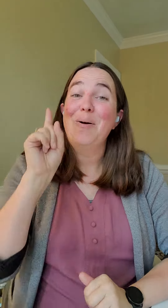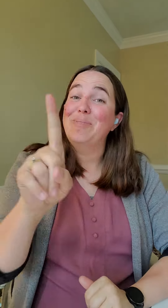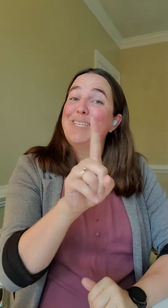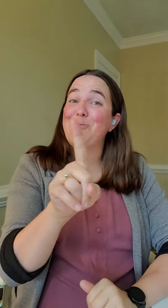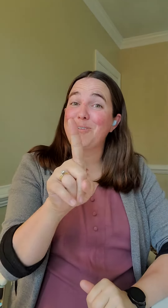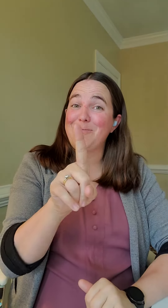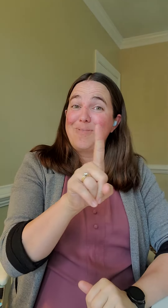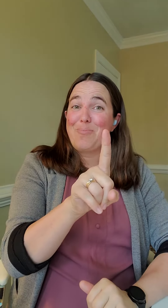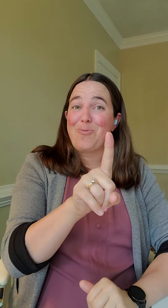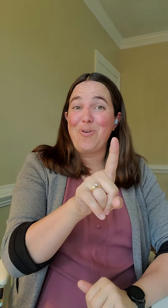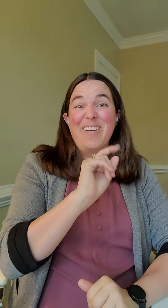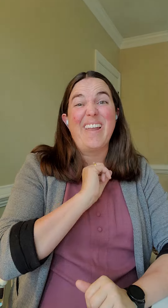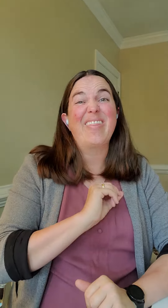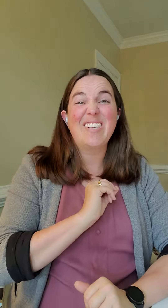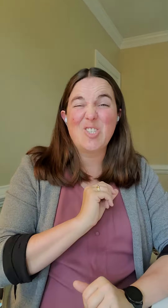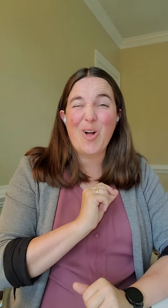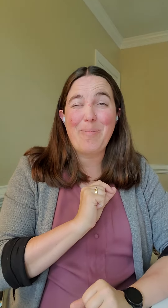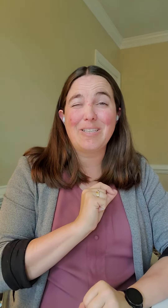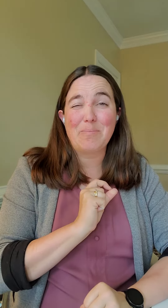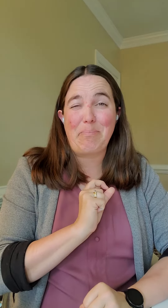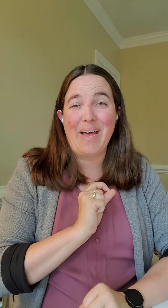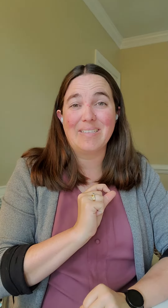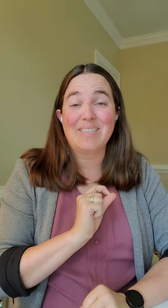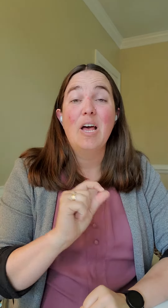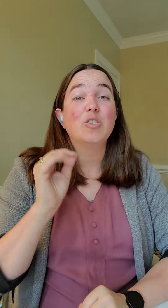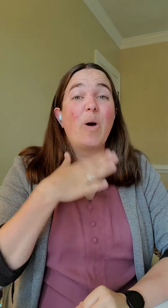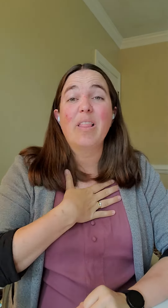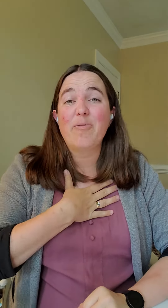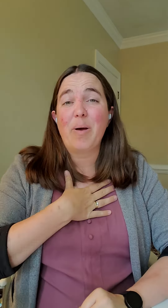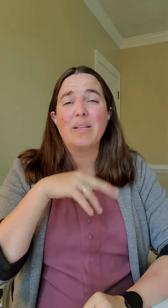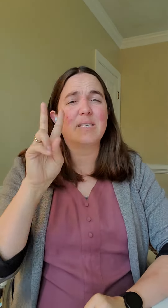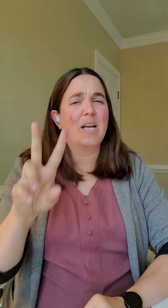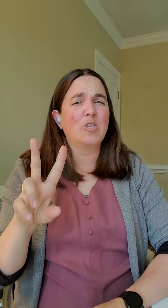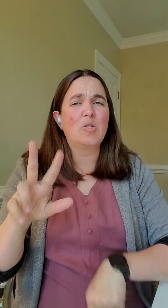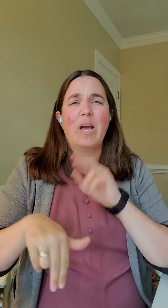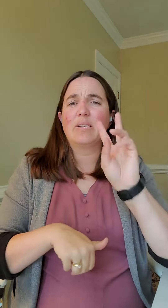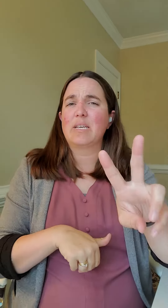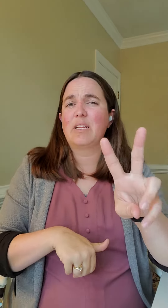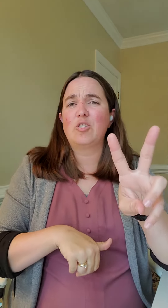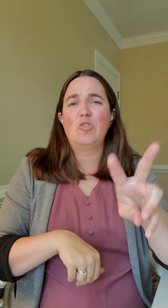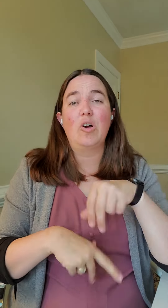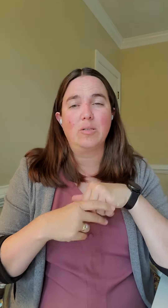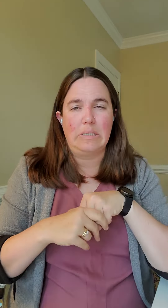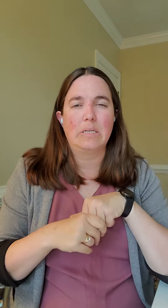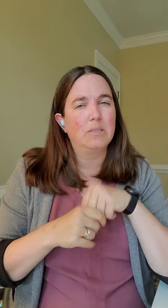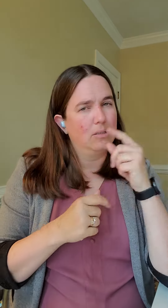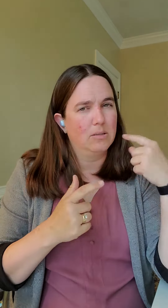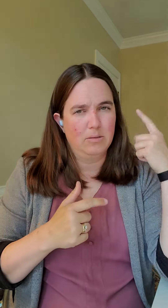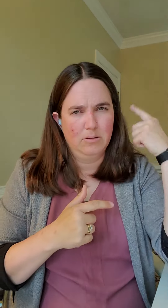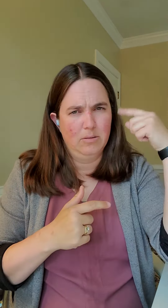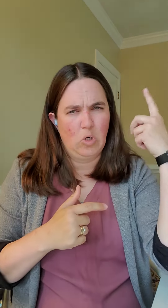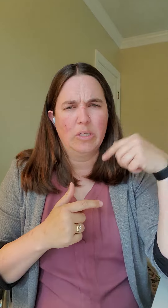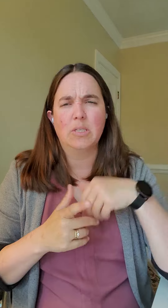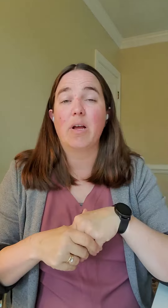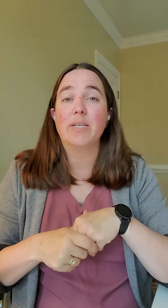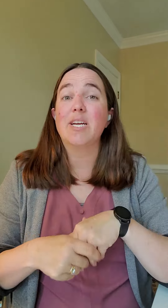Mistake winner number one, let's talk about some pets. So I love pets, I got two cats, I got two dogs, yes it's a little crazy around here,